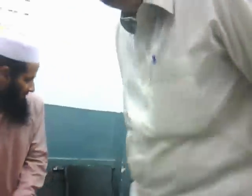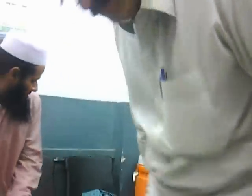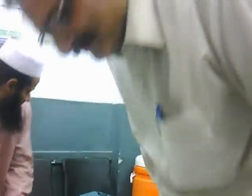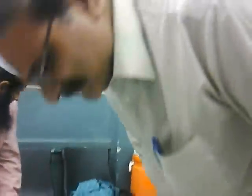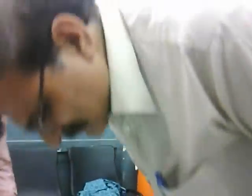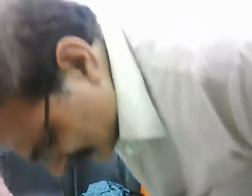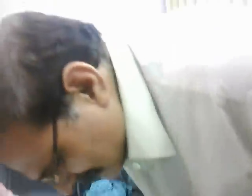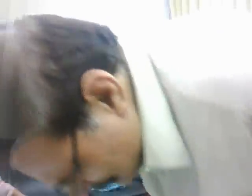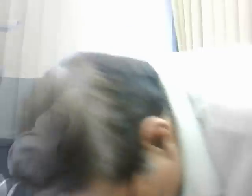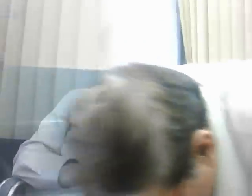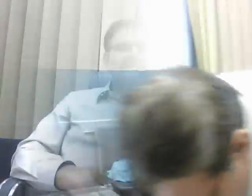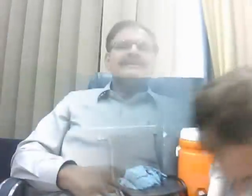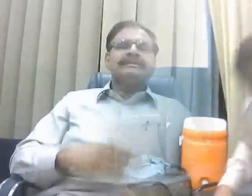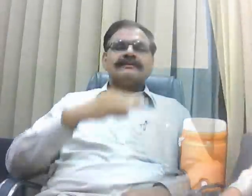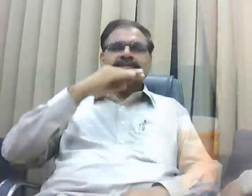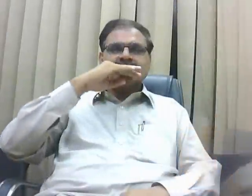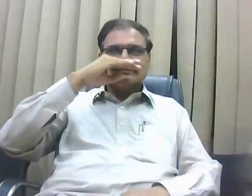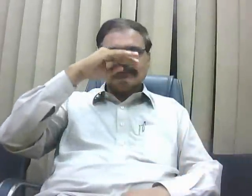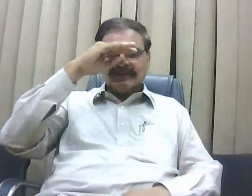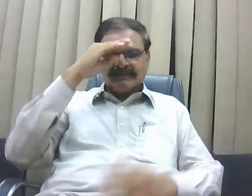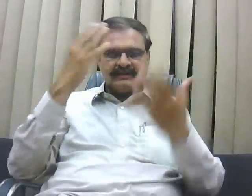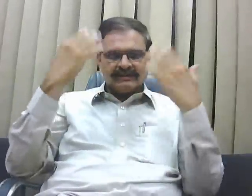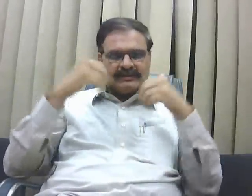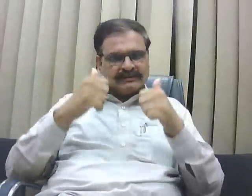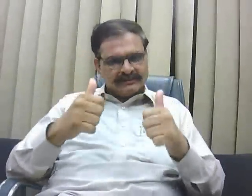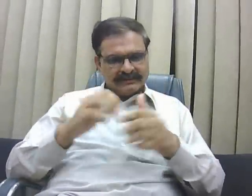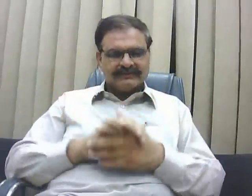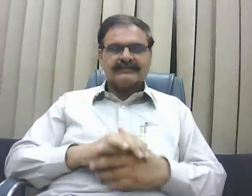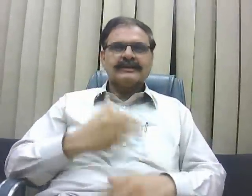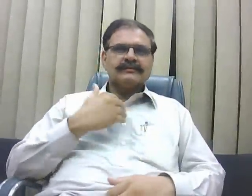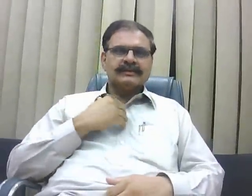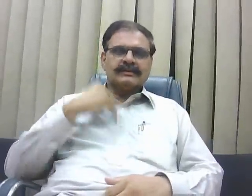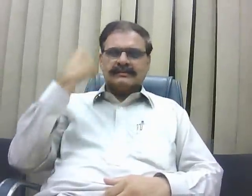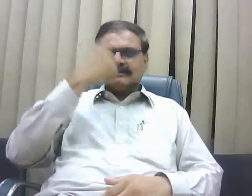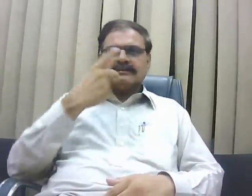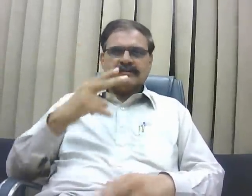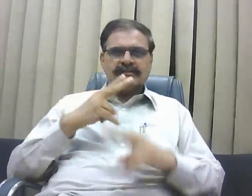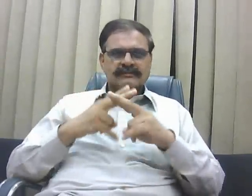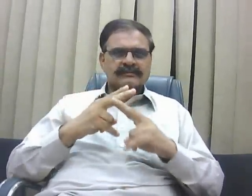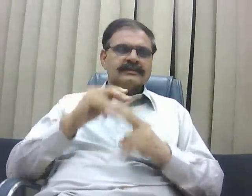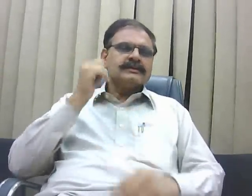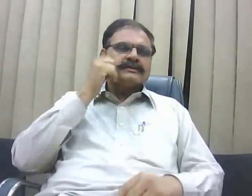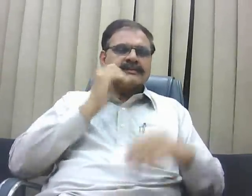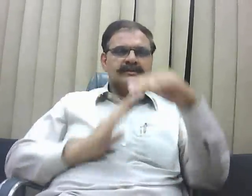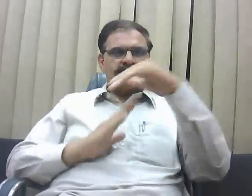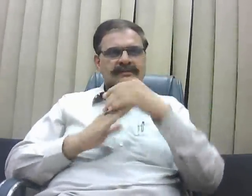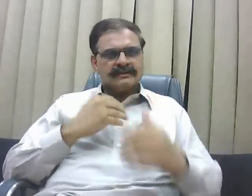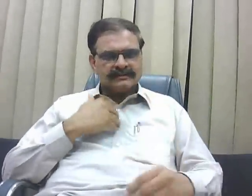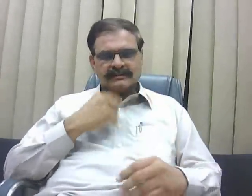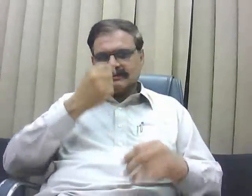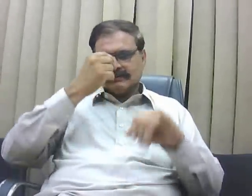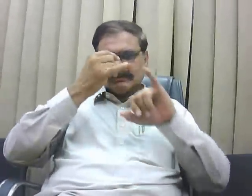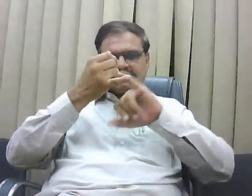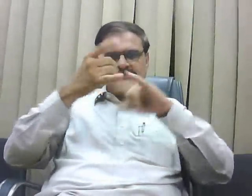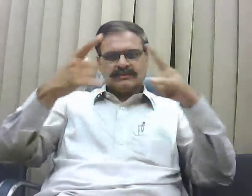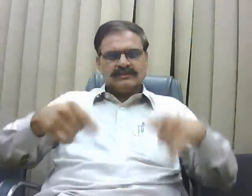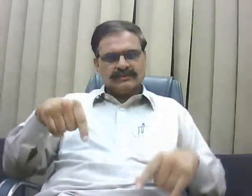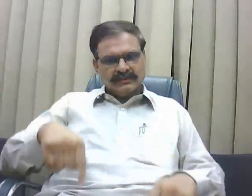try to save themselves. Then they will hold all of the controls of the universe. In that purpose, he shows that